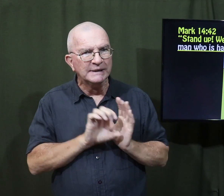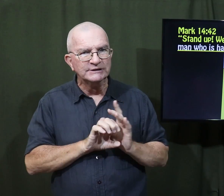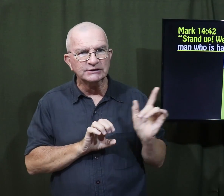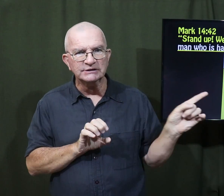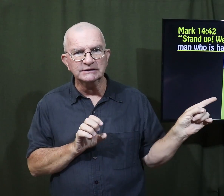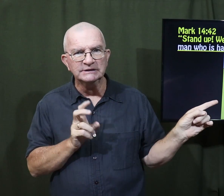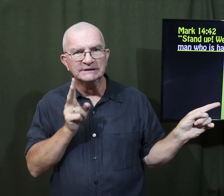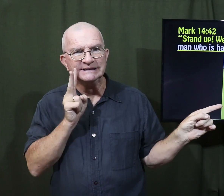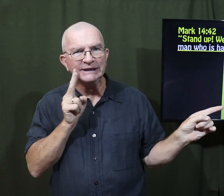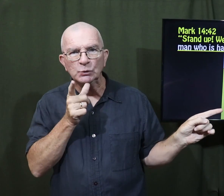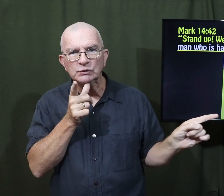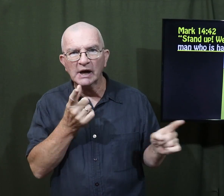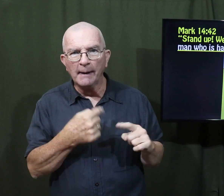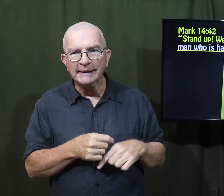Do you see in the picture who's coming?